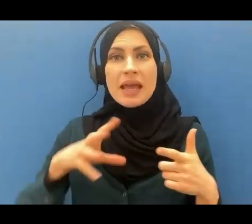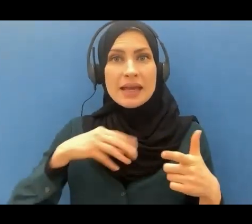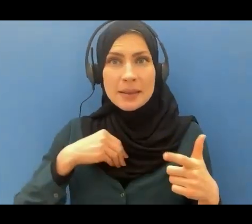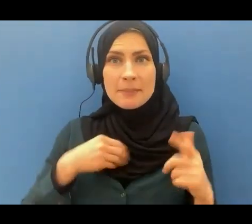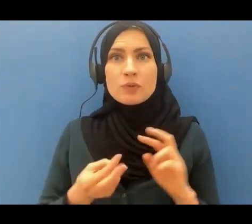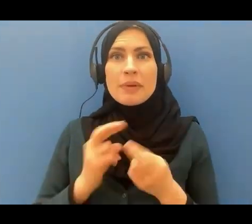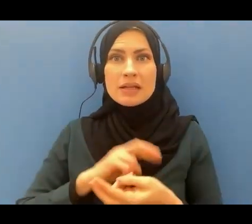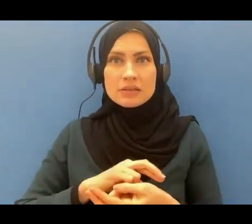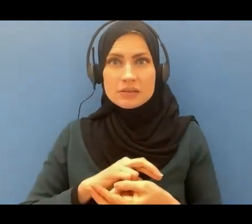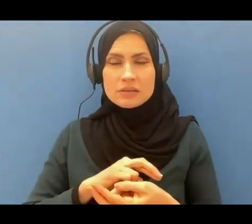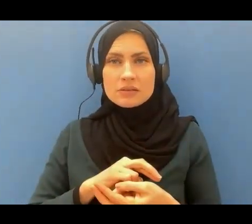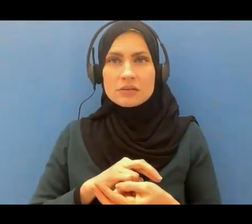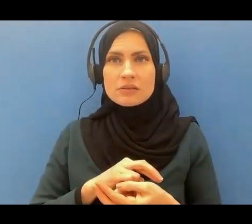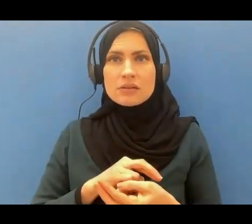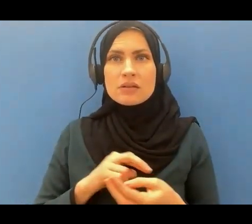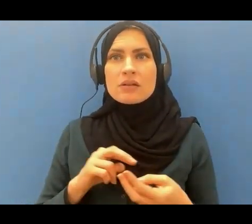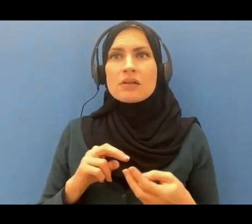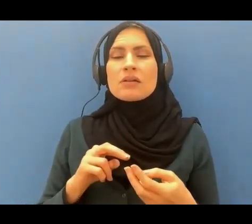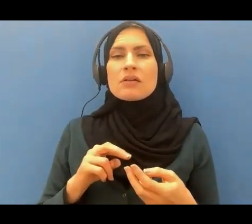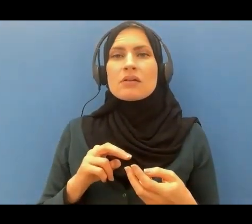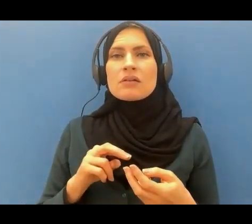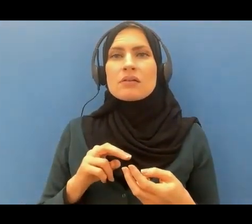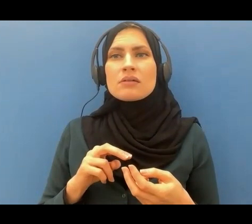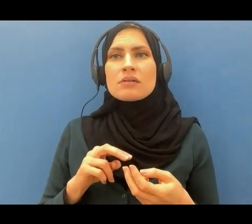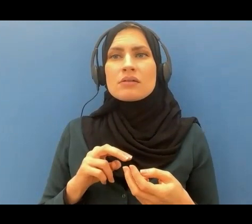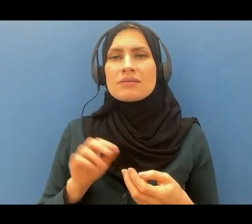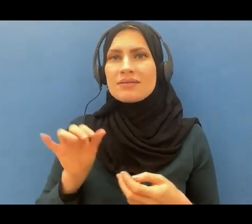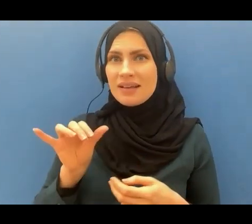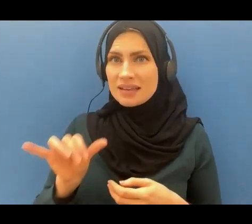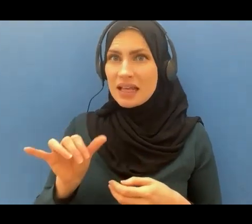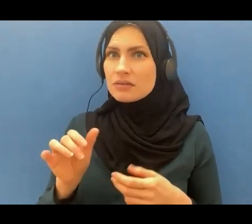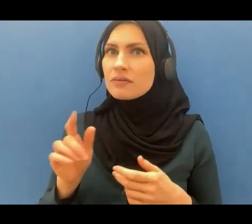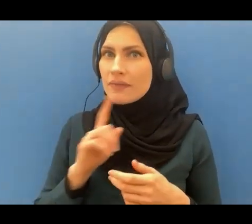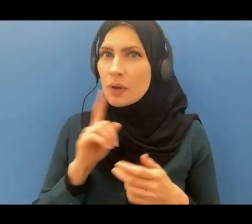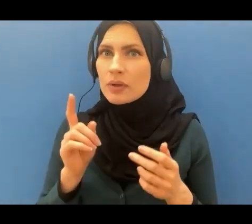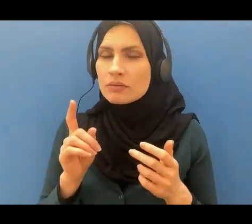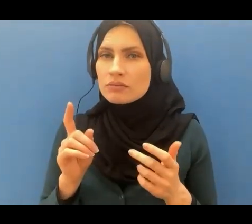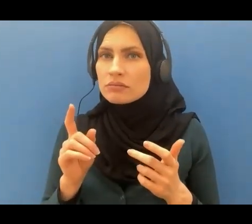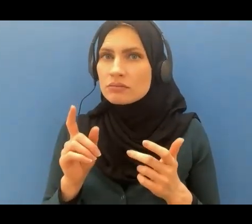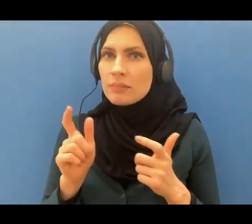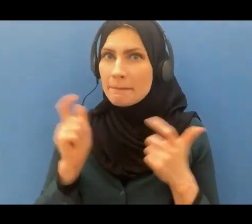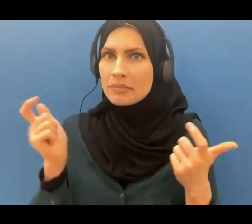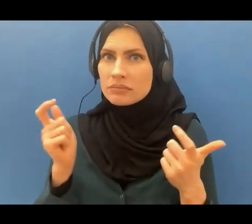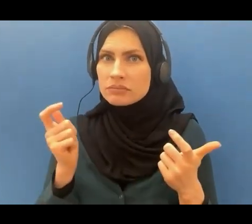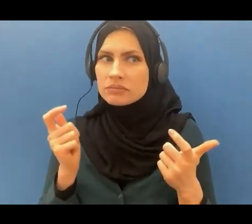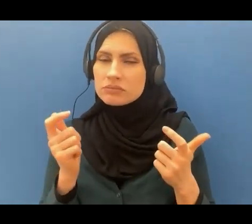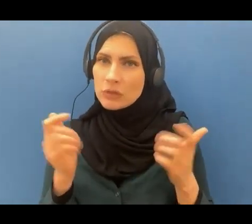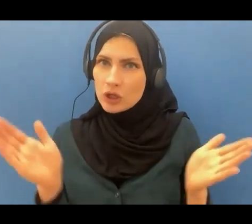repentance this is a huge enticement for us to hasten